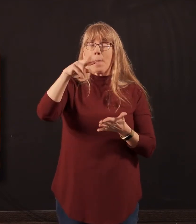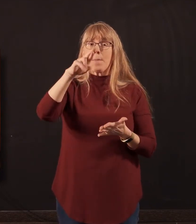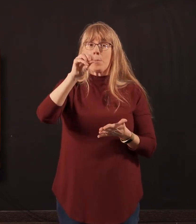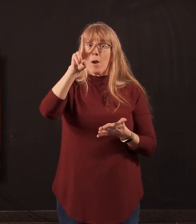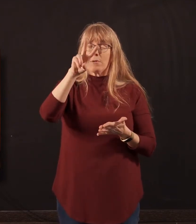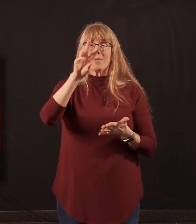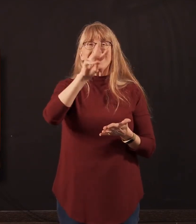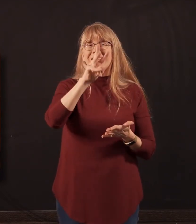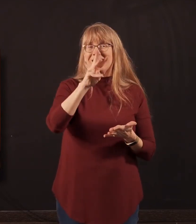It says,